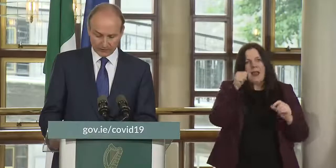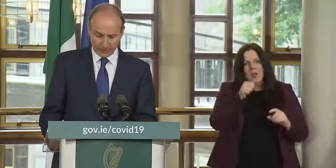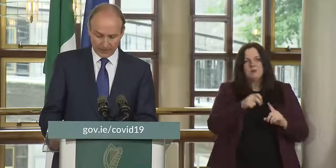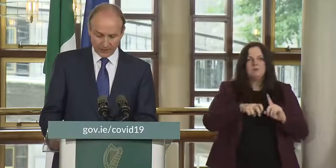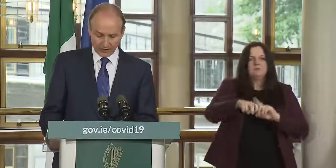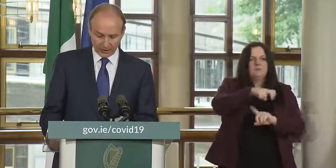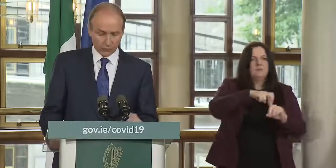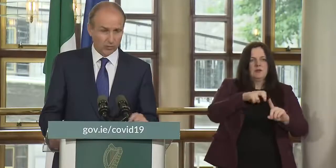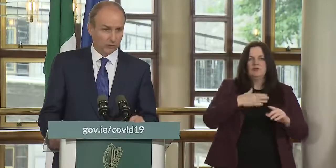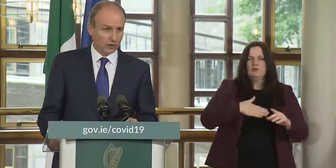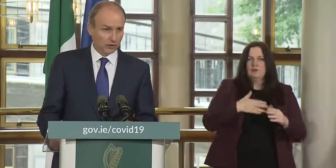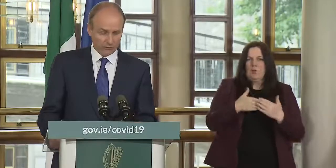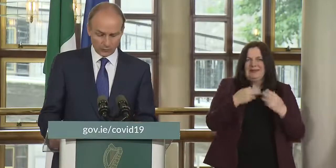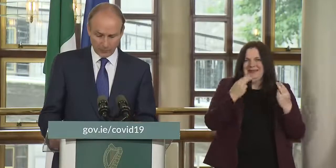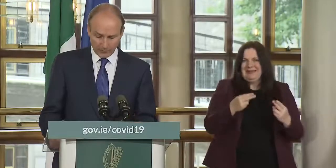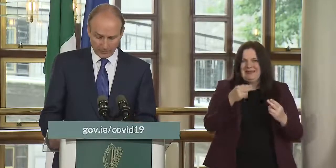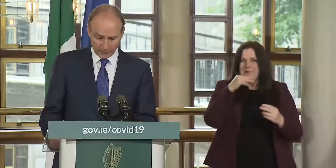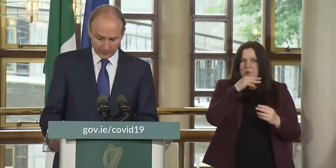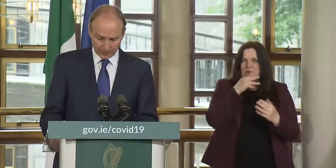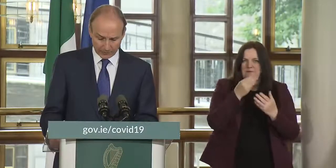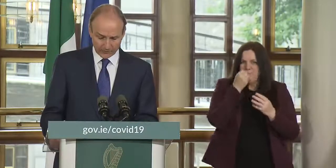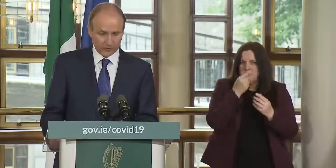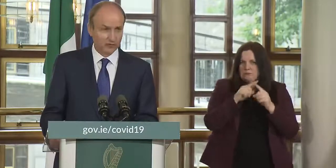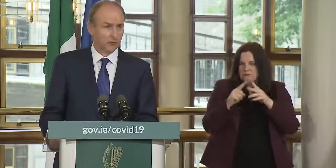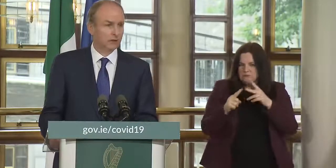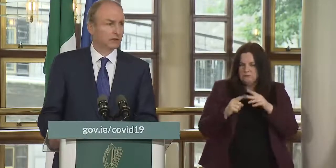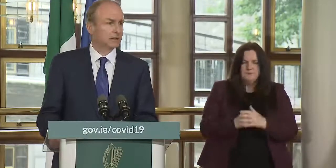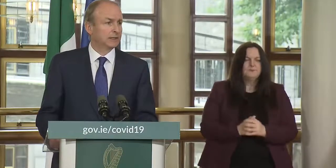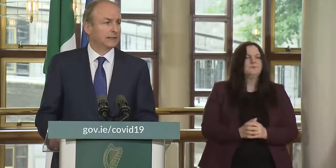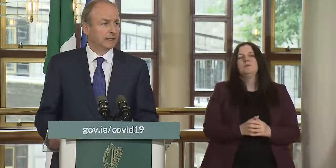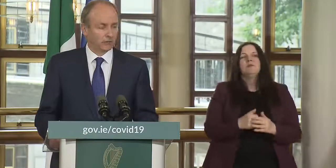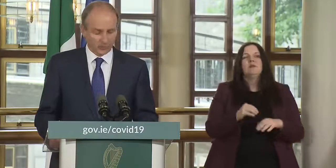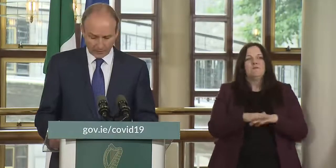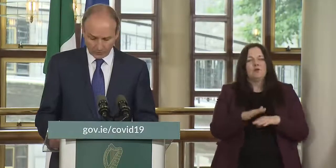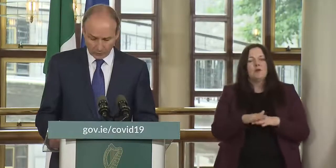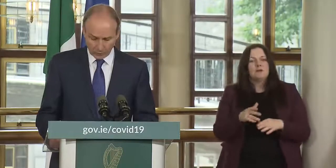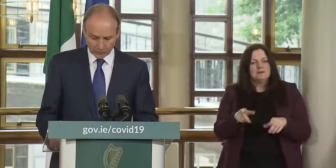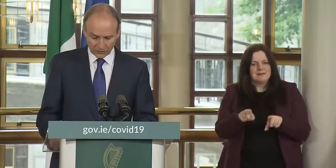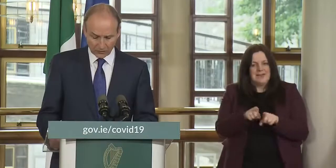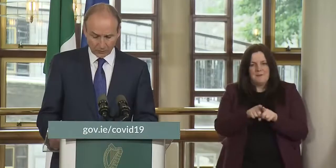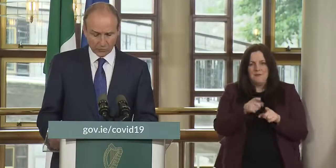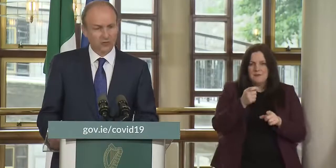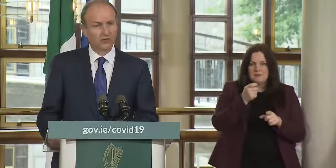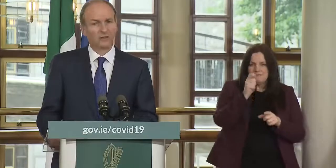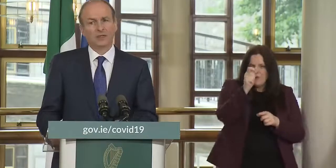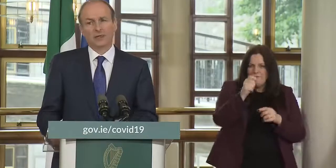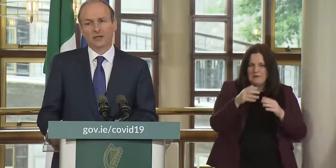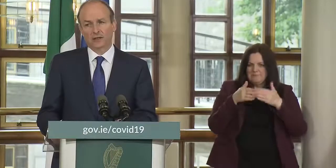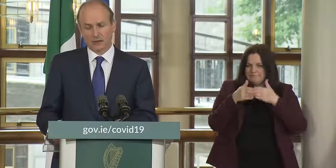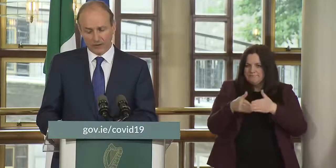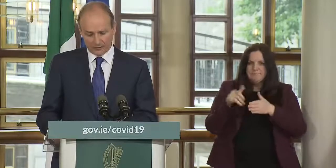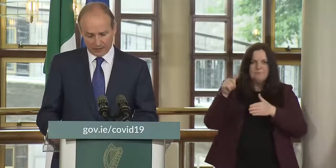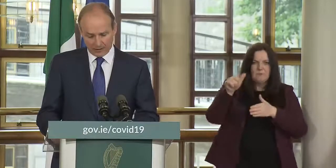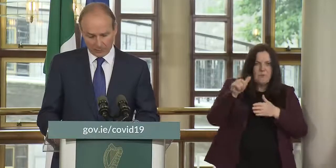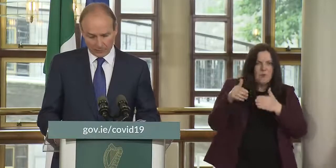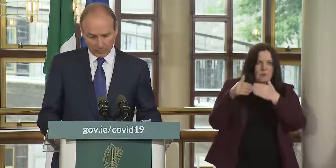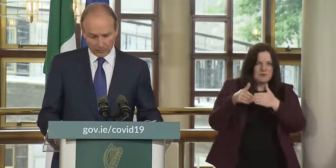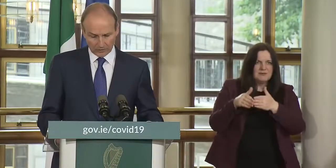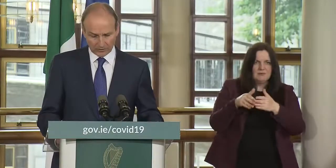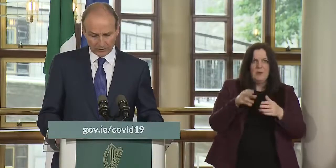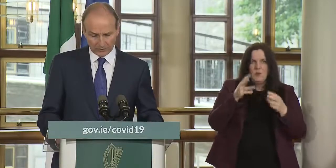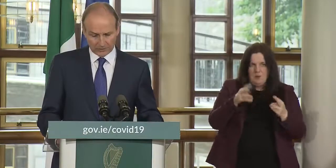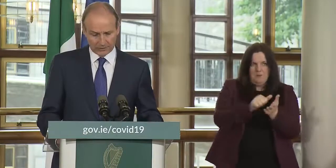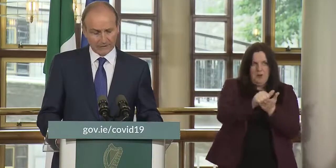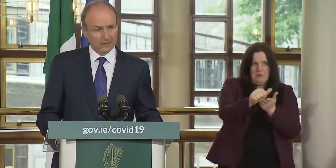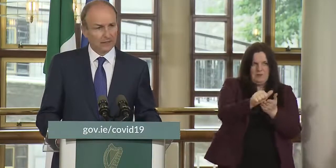supplies sectoral protocols will be prepared by the department of transport in respect of ports airports and airlines and they will be